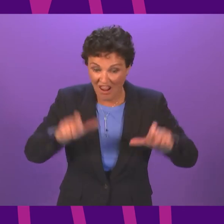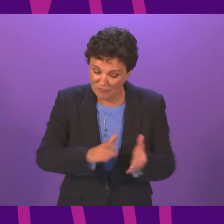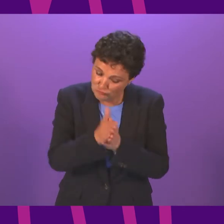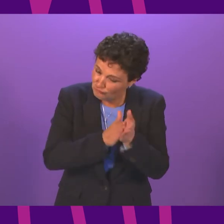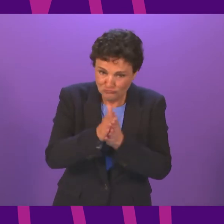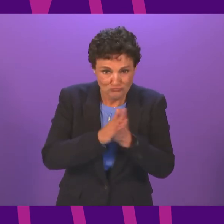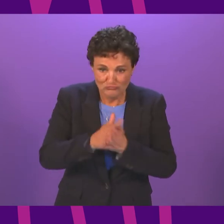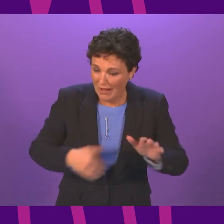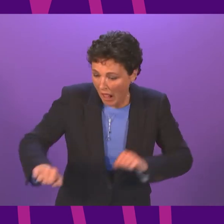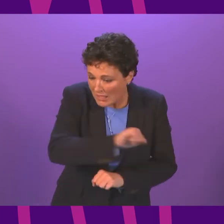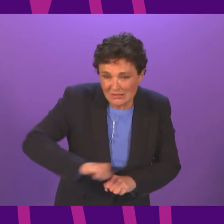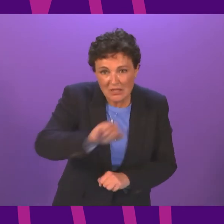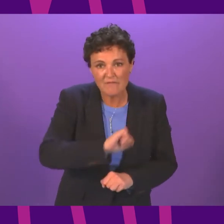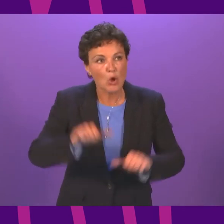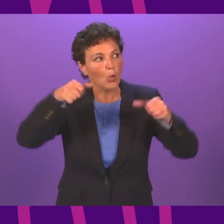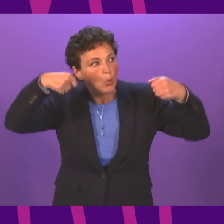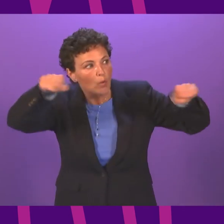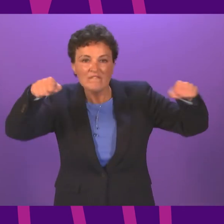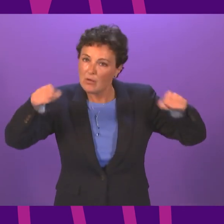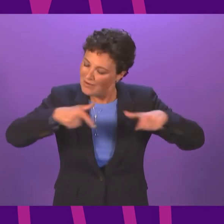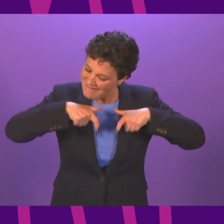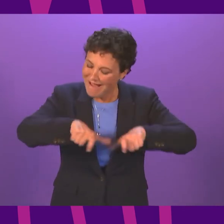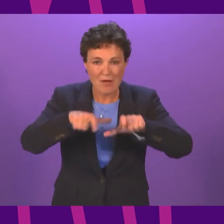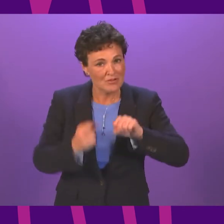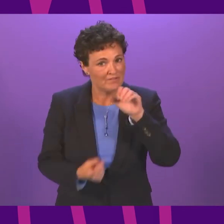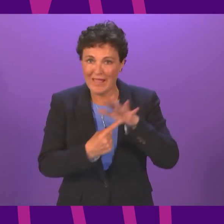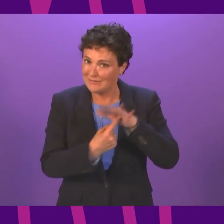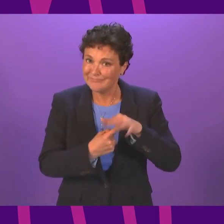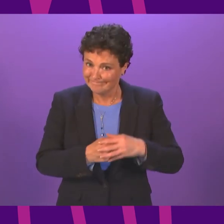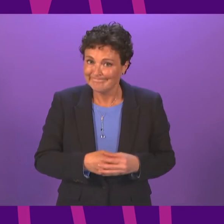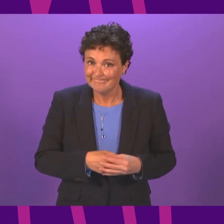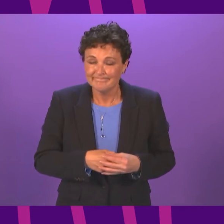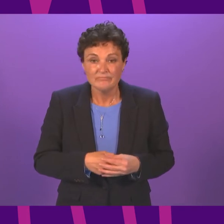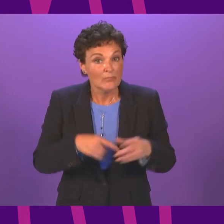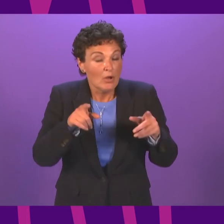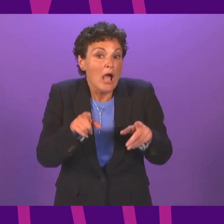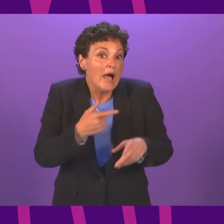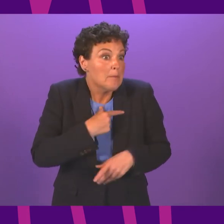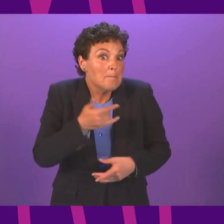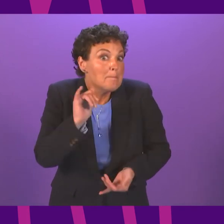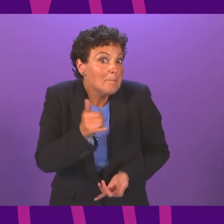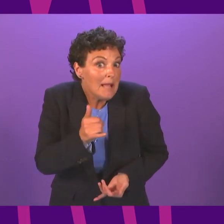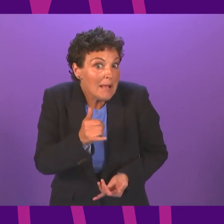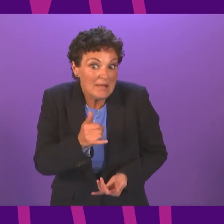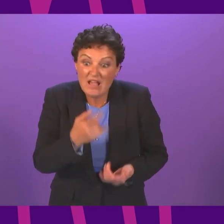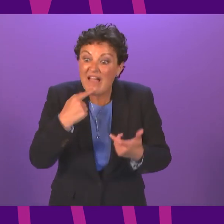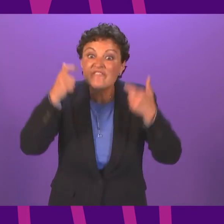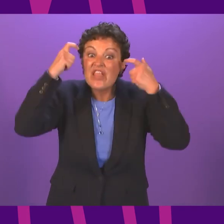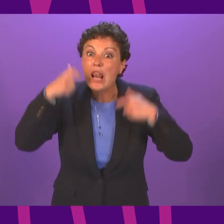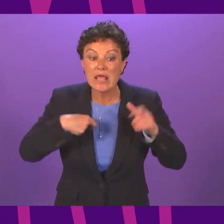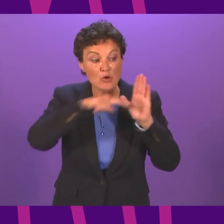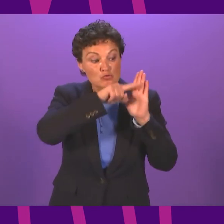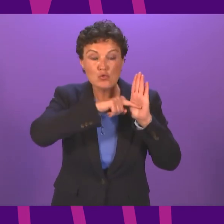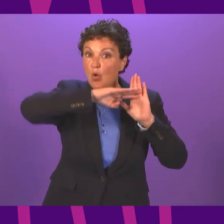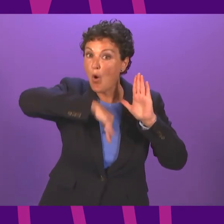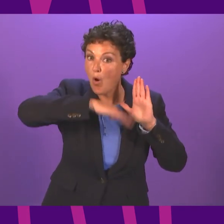cleaning surfaces and good ventilation will continue to be vital. And even if, as we hope to, we lift the legal requirement,